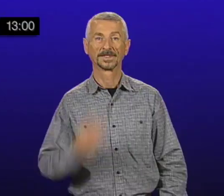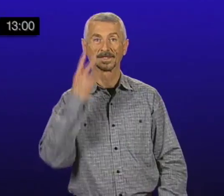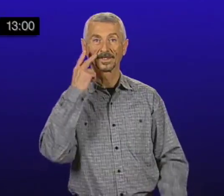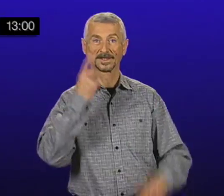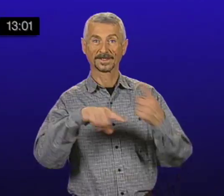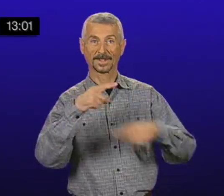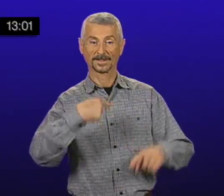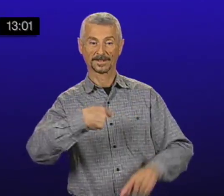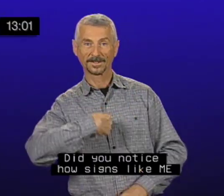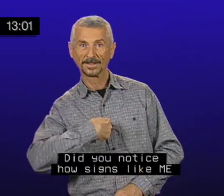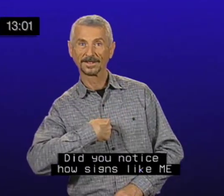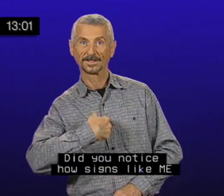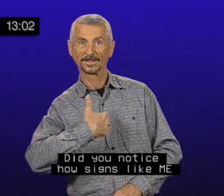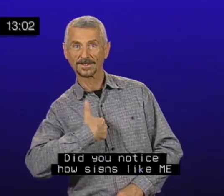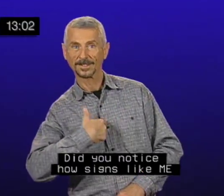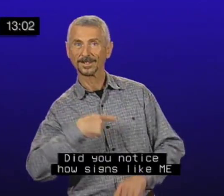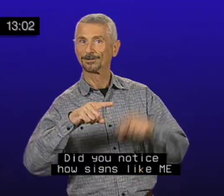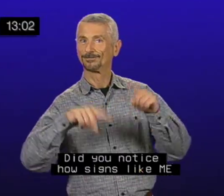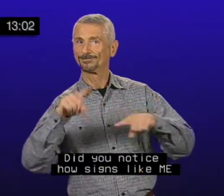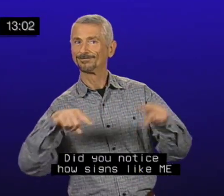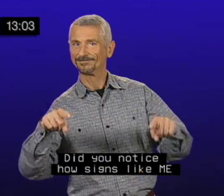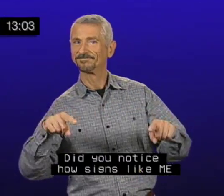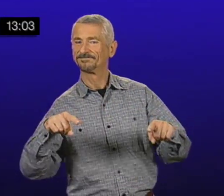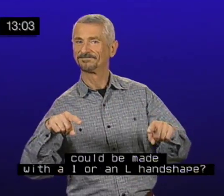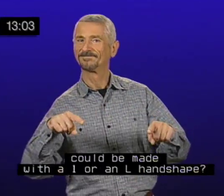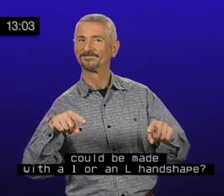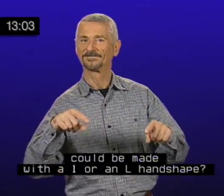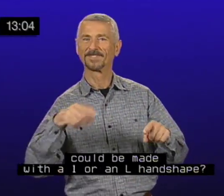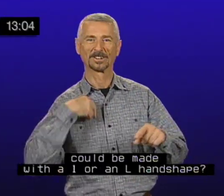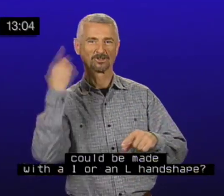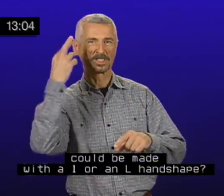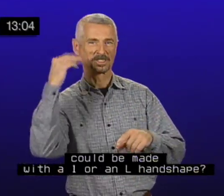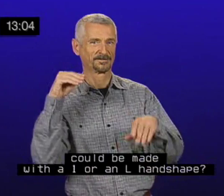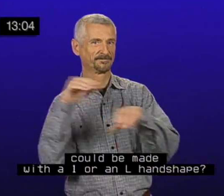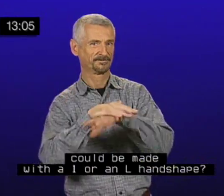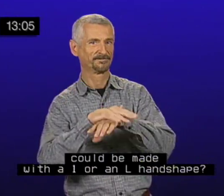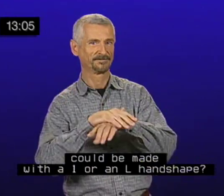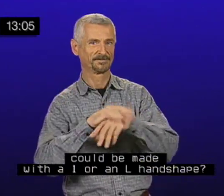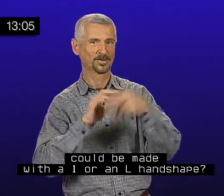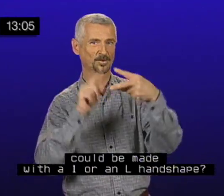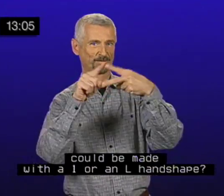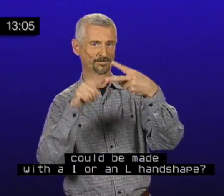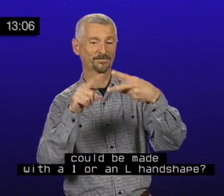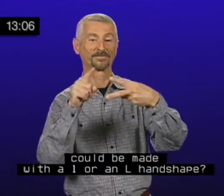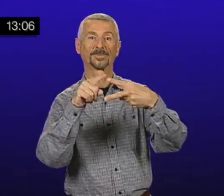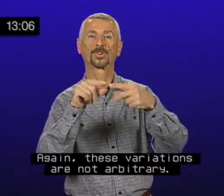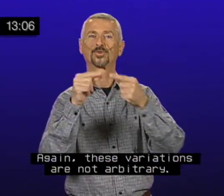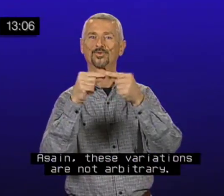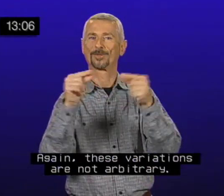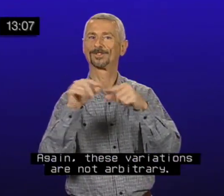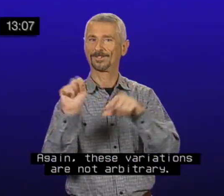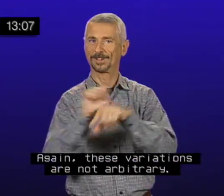Did you notice how signs like me could be made with a one or an L hand shape? Again, these variations are not arbitrary.